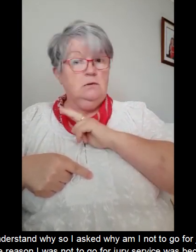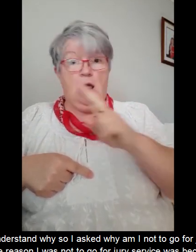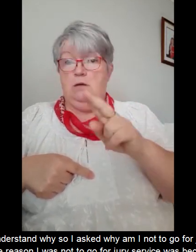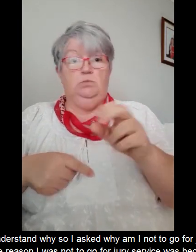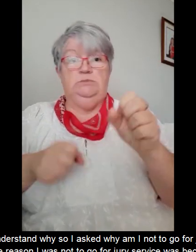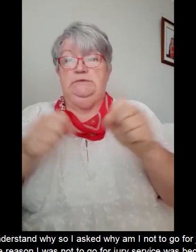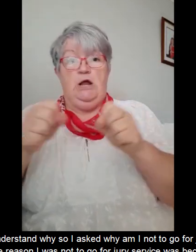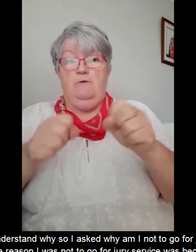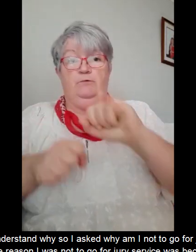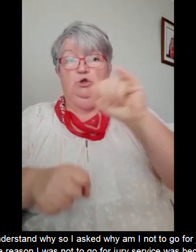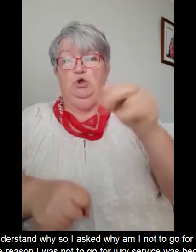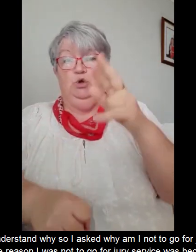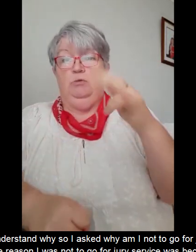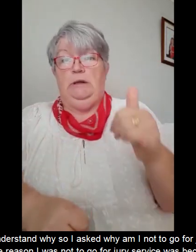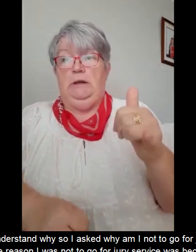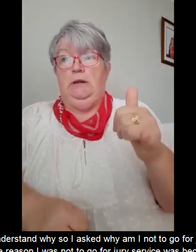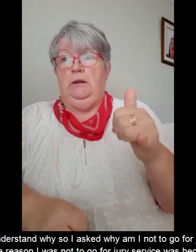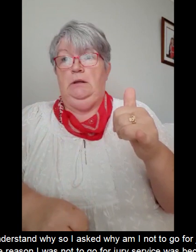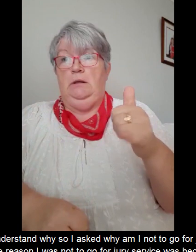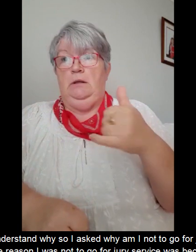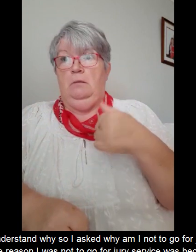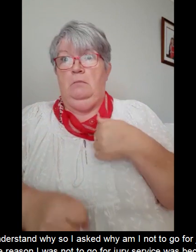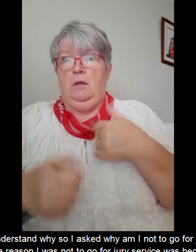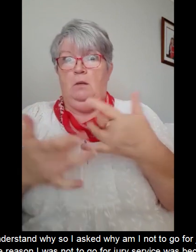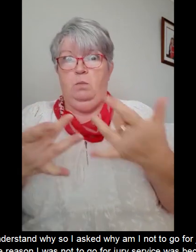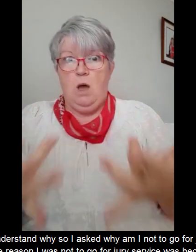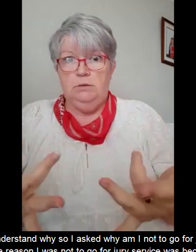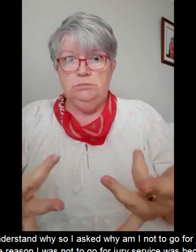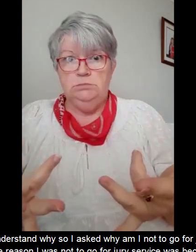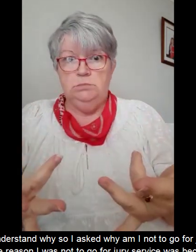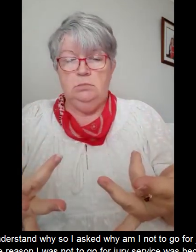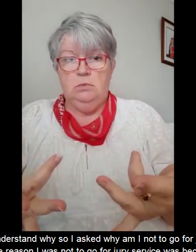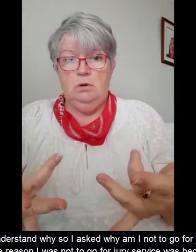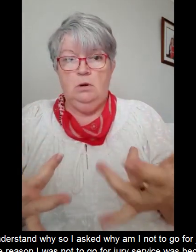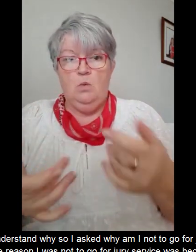and they said the reason that I was not to go for jury service was because I was deaf.